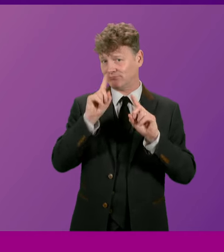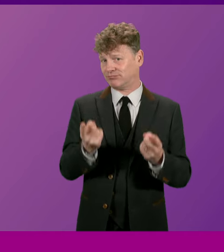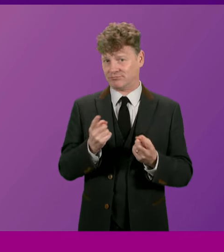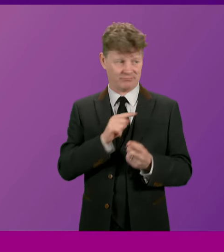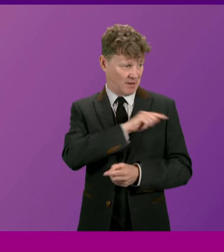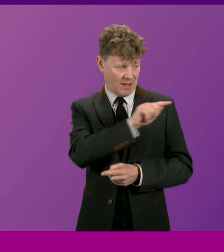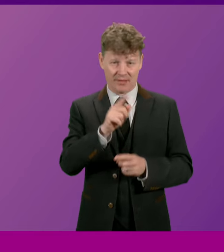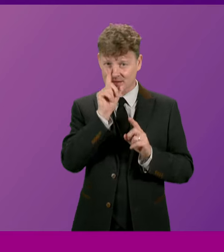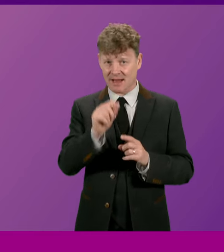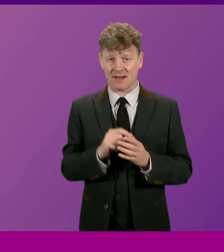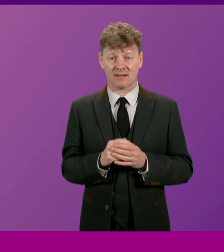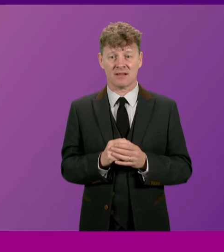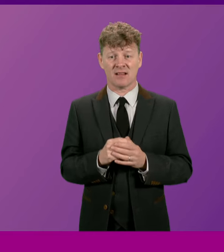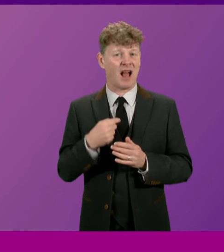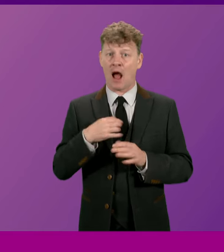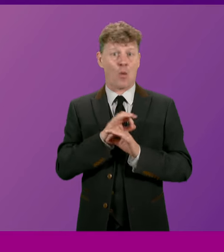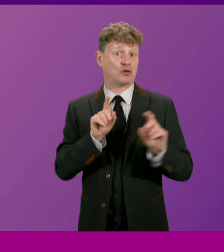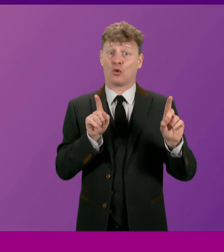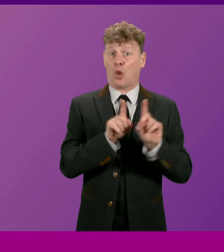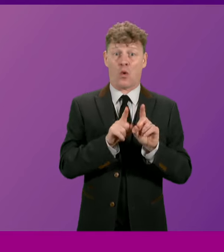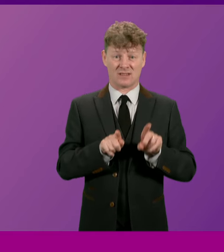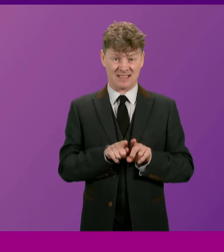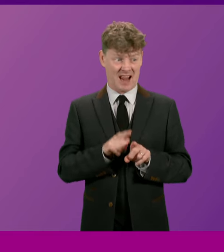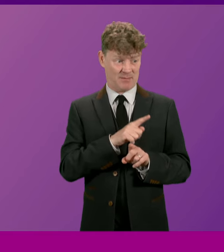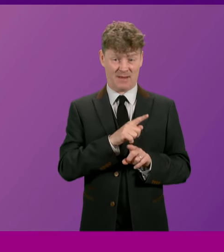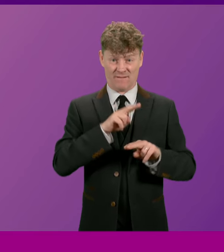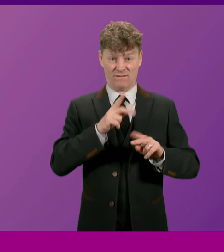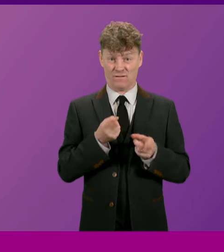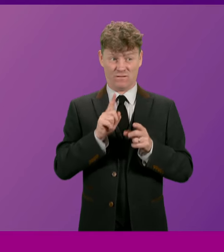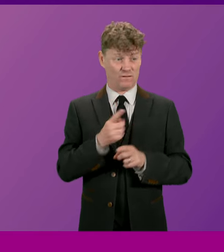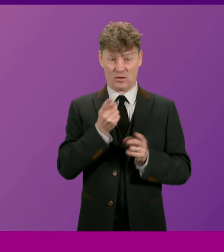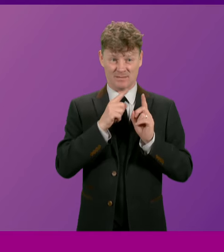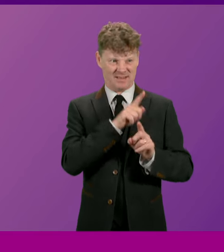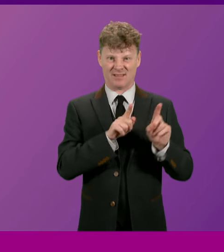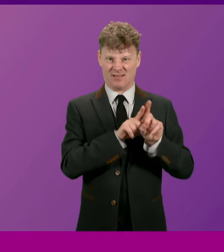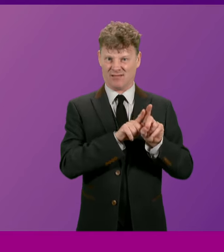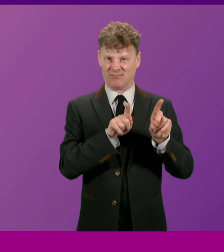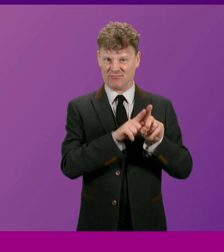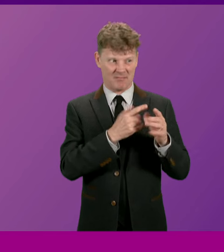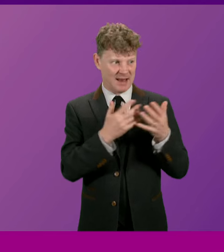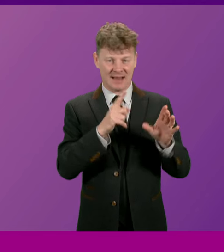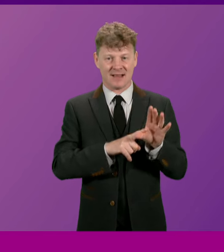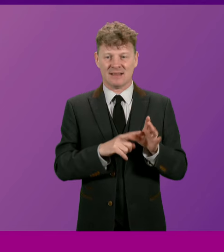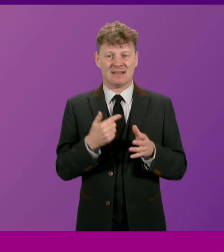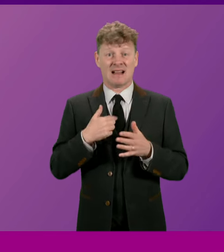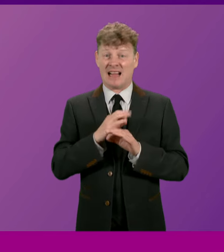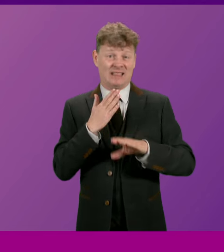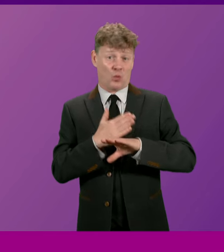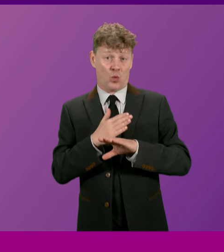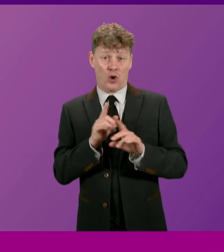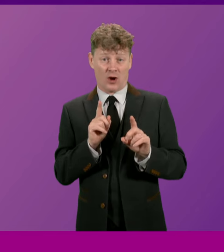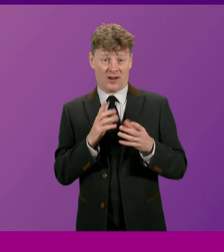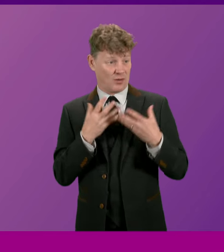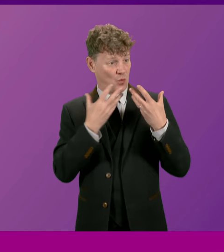can. I wasn't close to him as the First Minister was, having served as his Finance Secretary for many years. I didn't work with him as those in the SNP